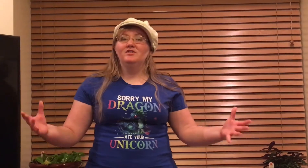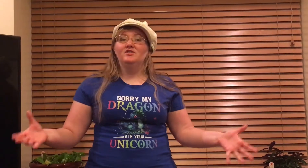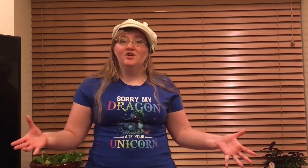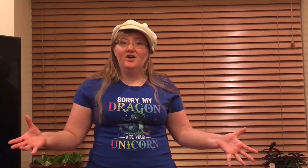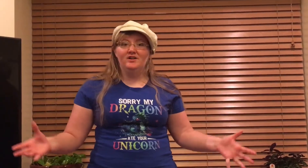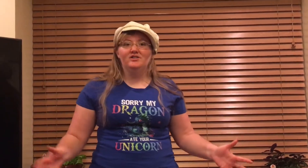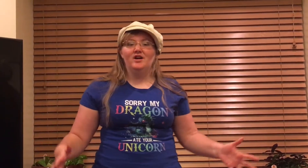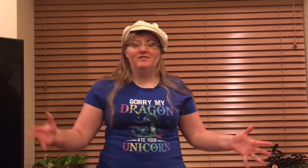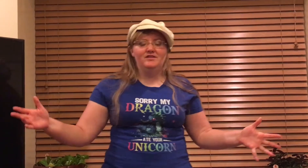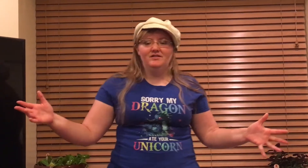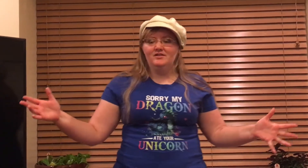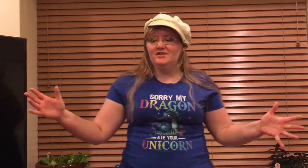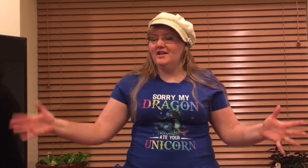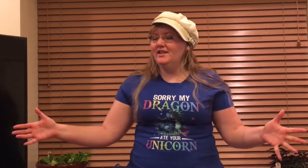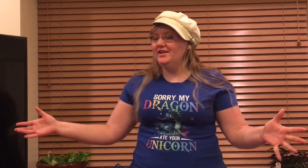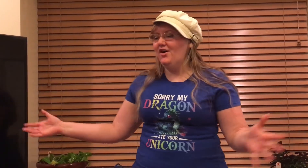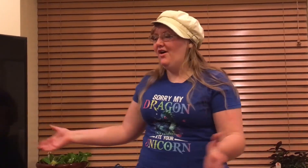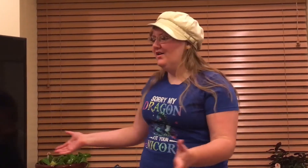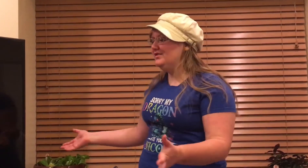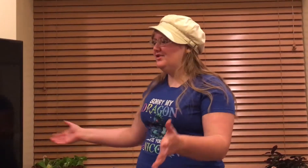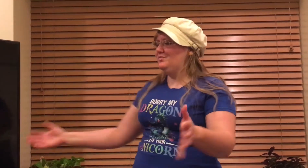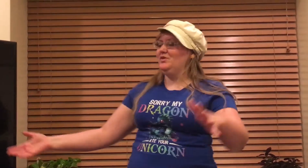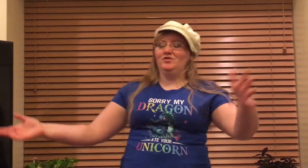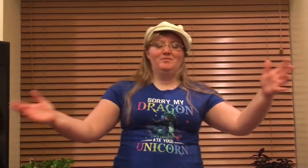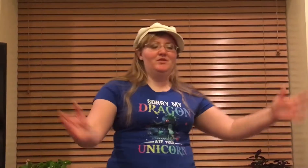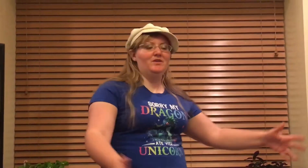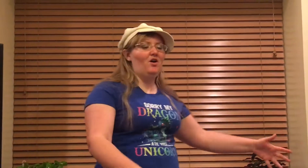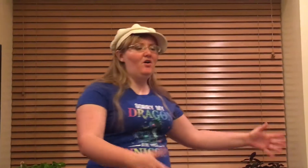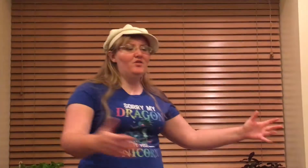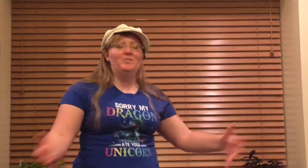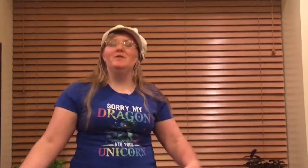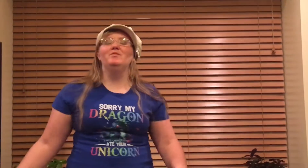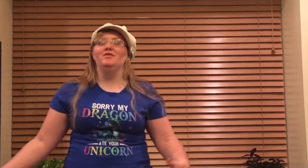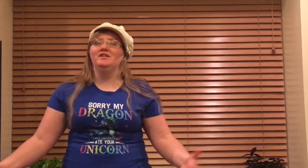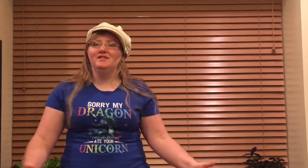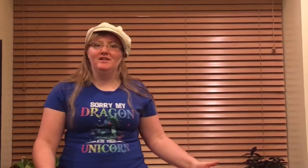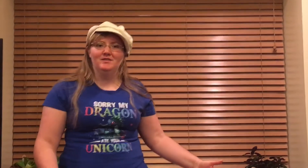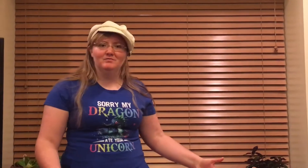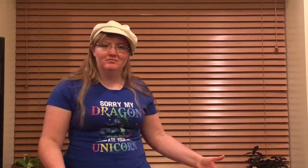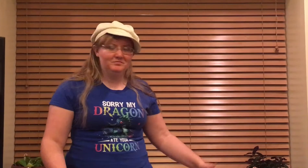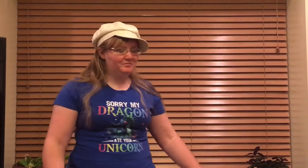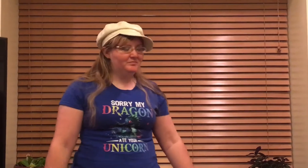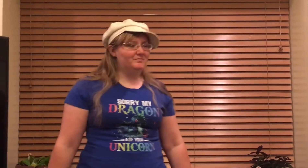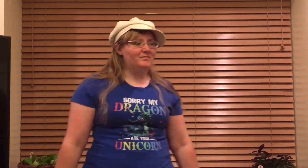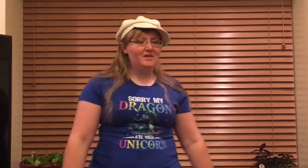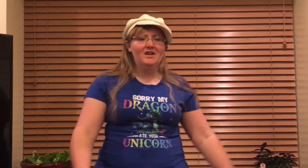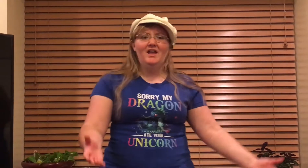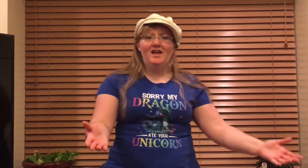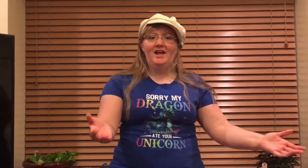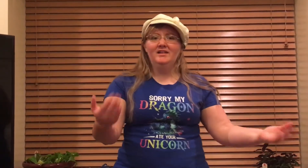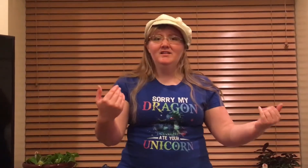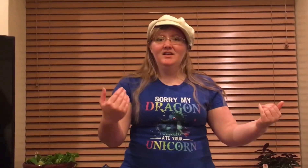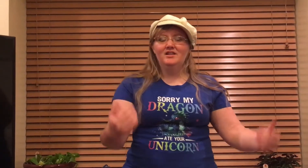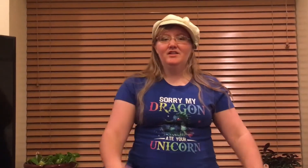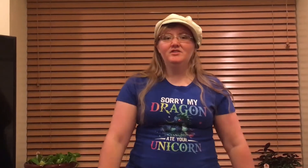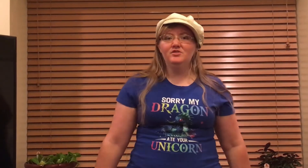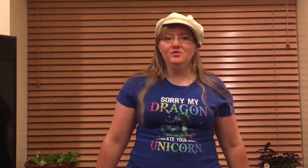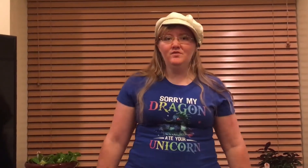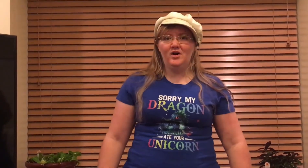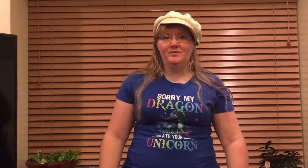in charge of settling all disputes between all the people in his kingdom. And these two farmers